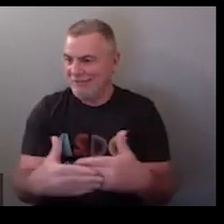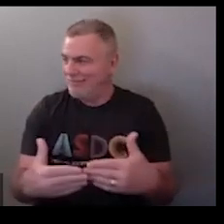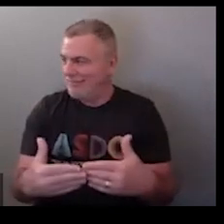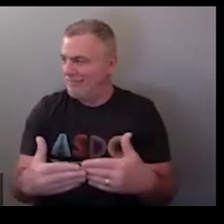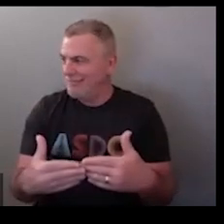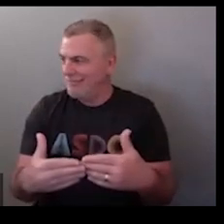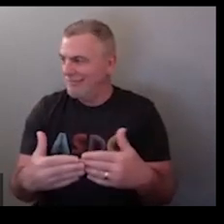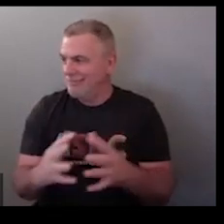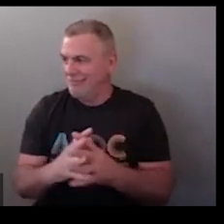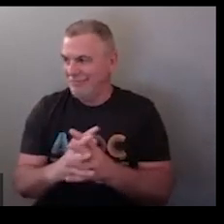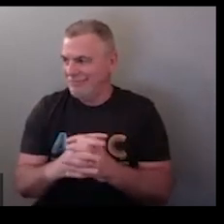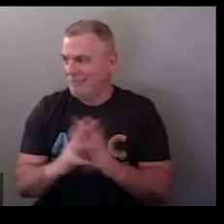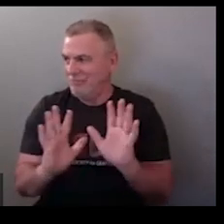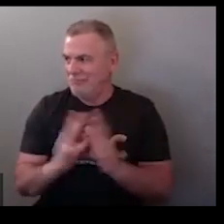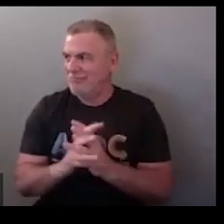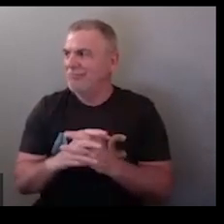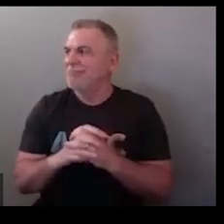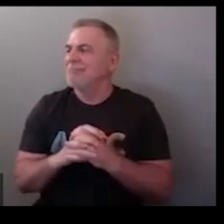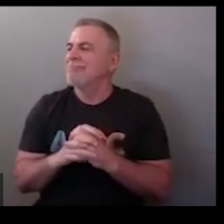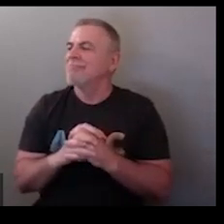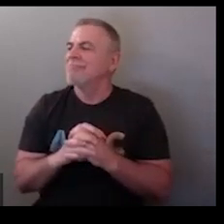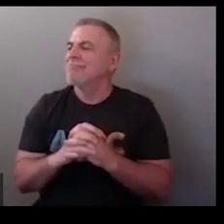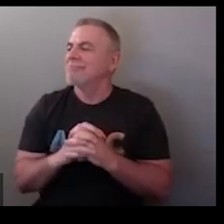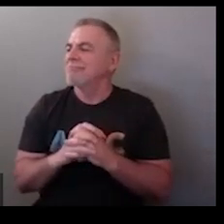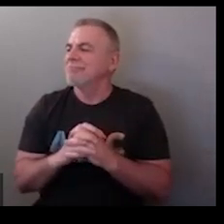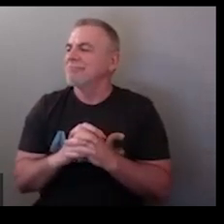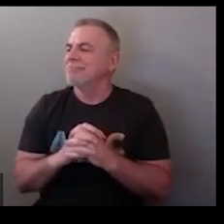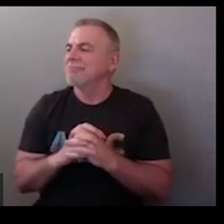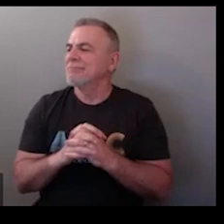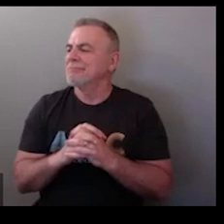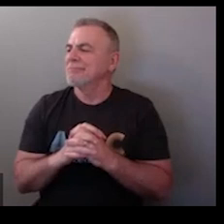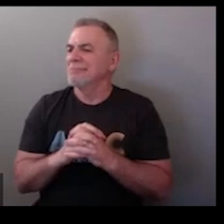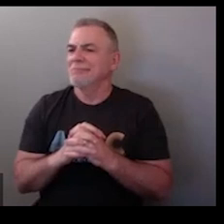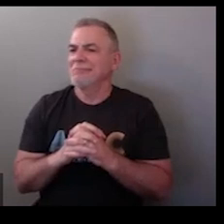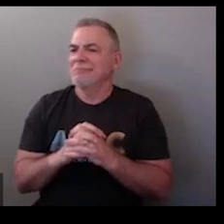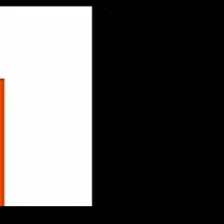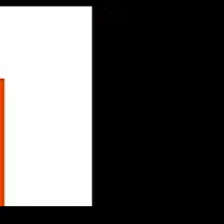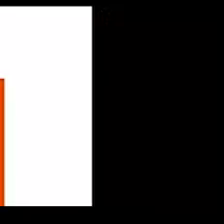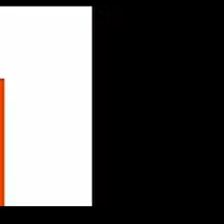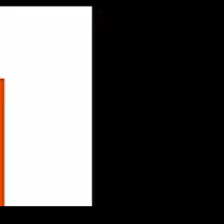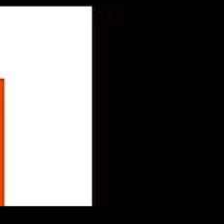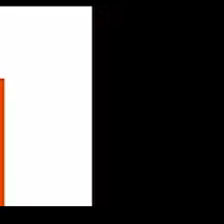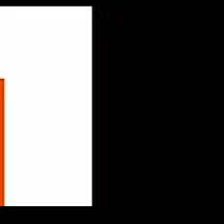okay now and Sherry you wanted can you run those yes